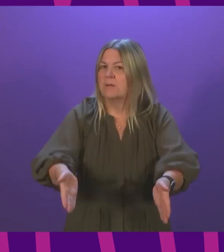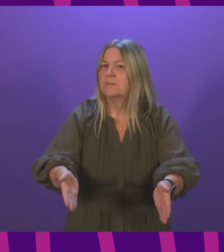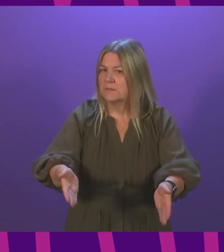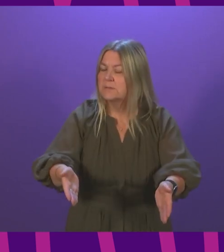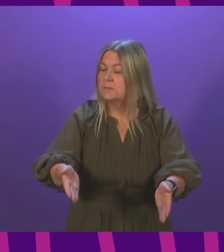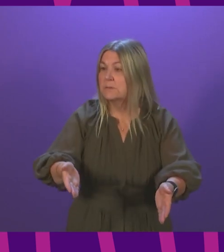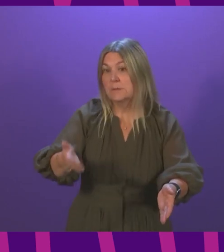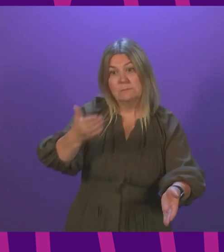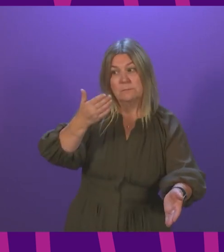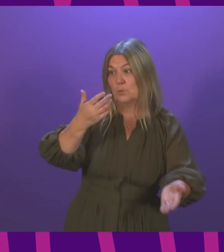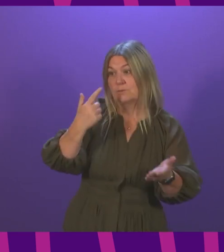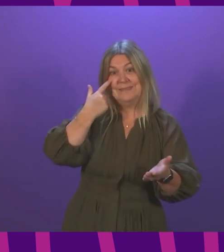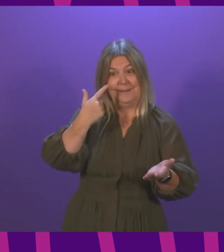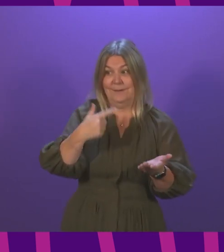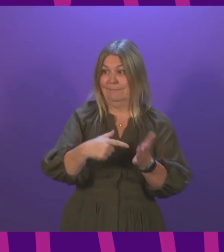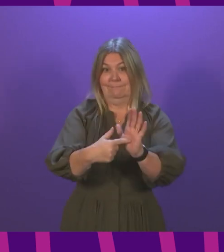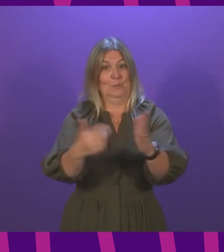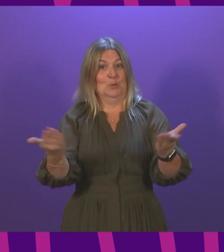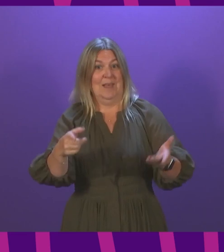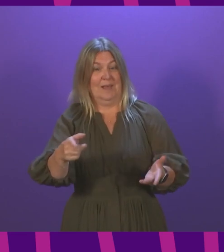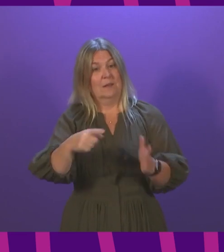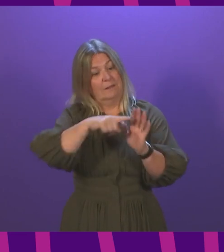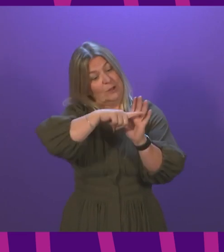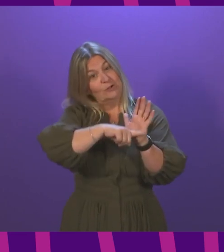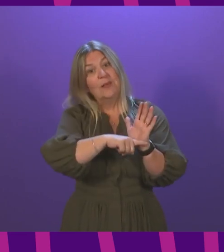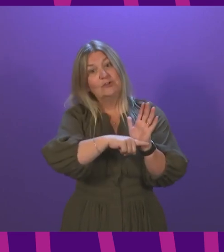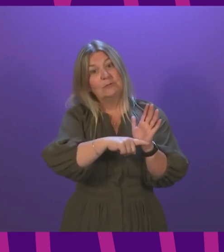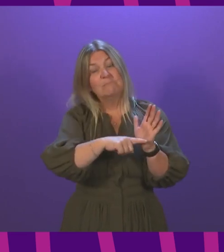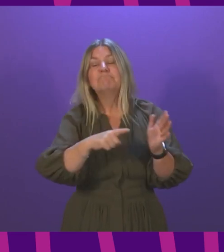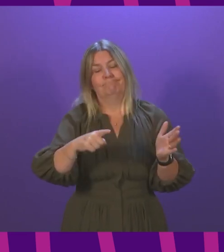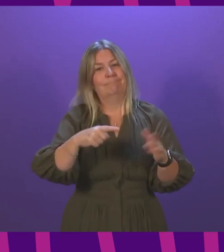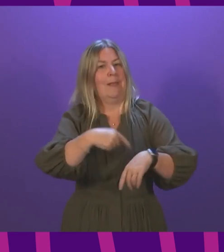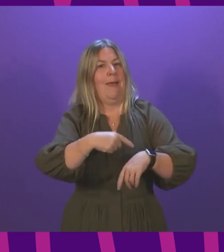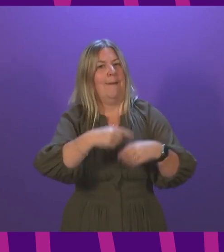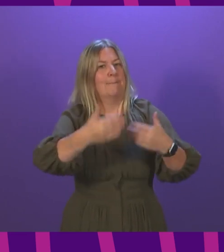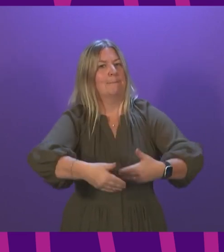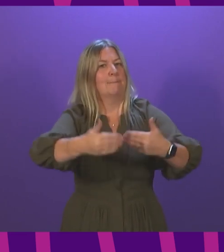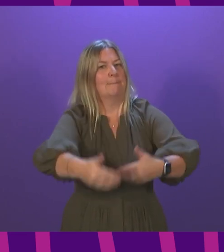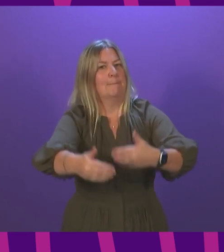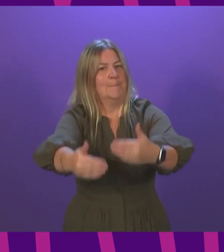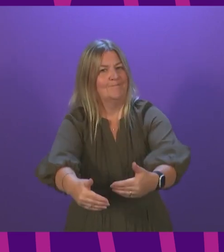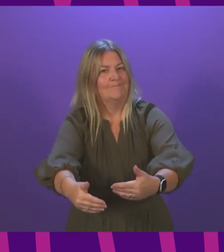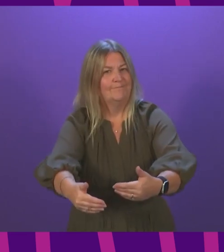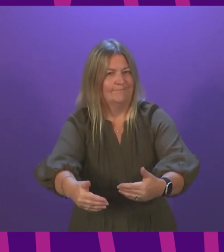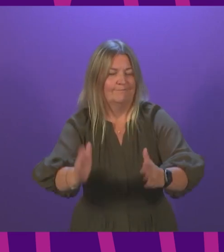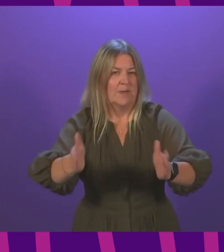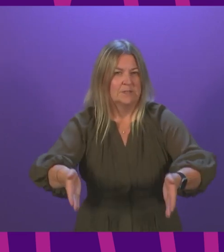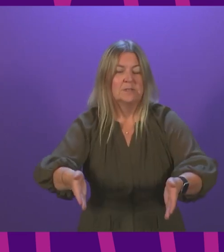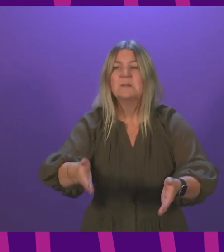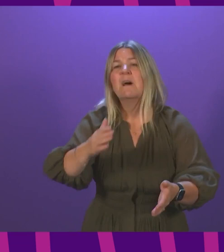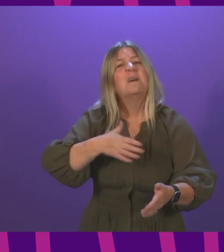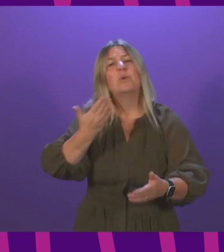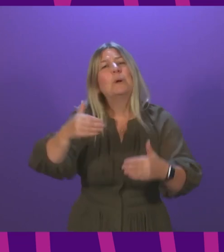think we are demonstrating this here today. Legislation takes time and it takes time for good reason. I don't want to wait for